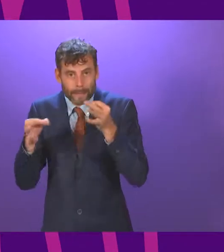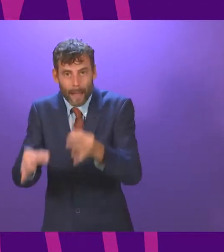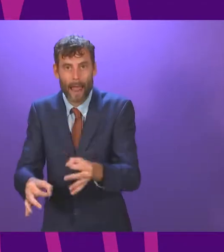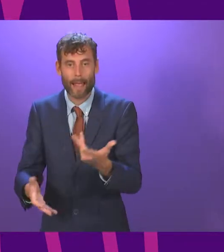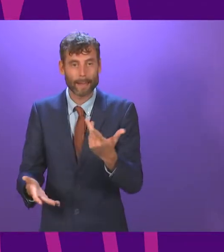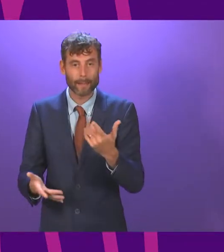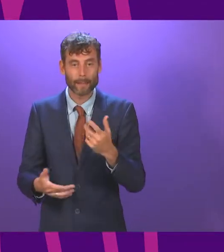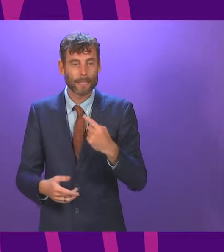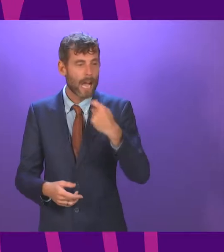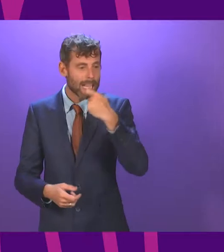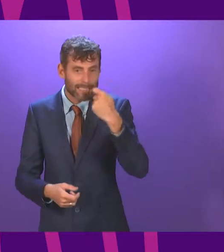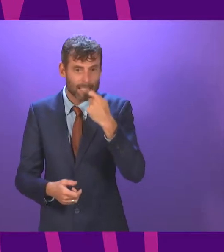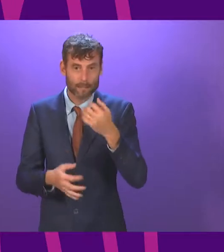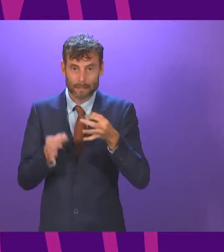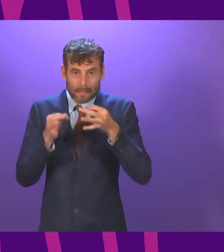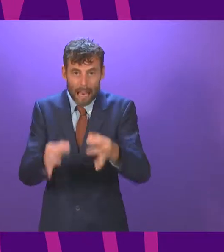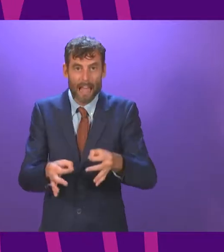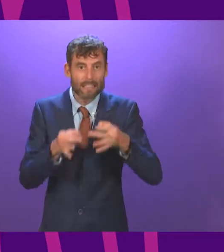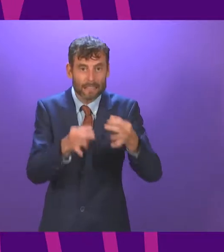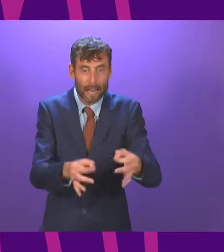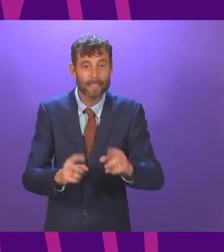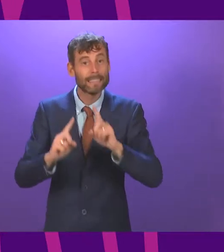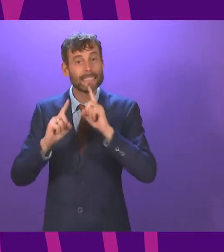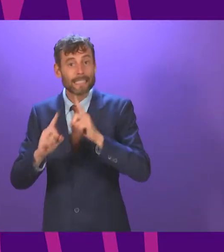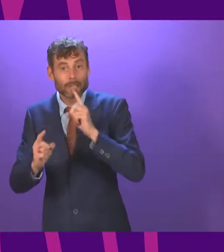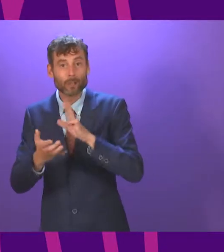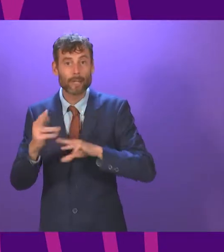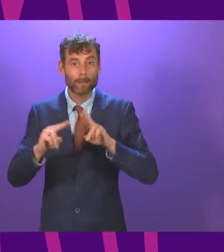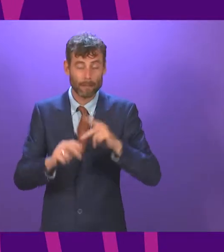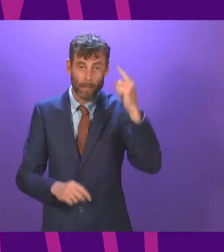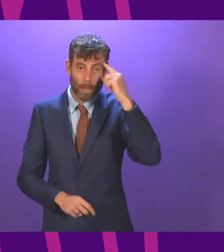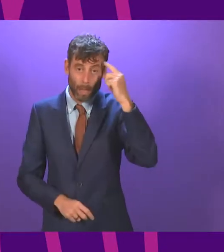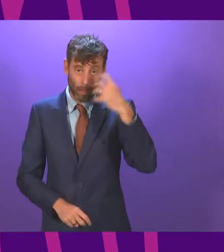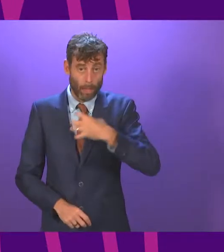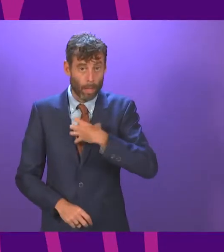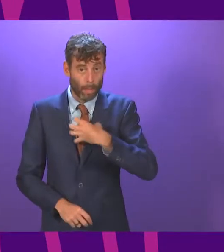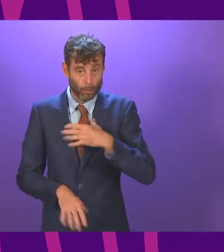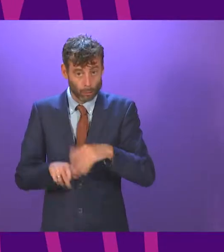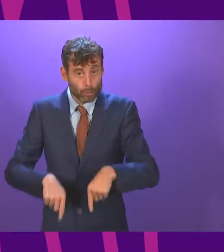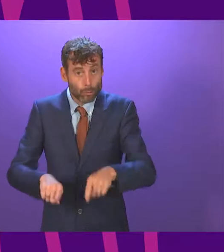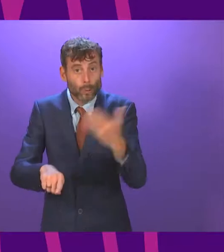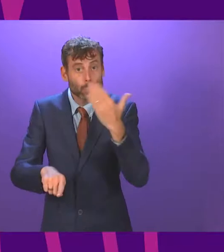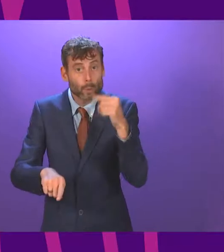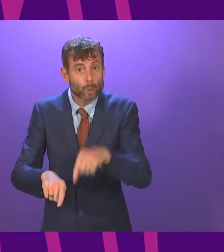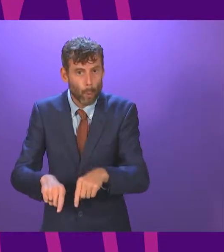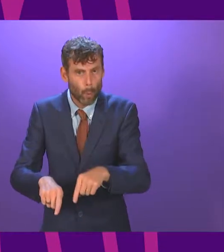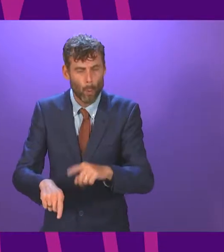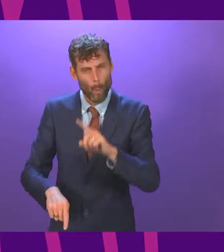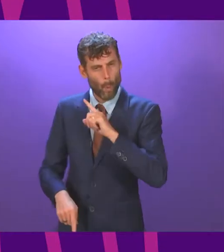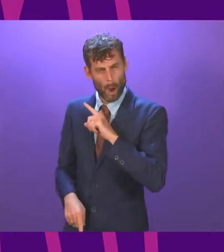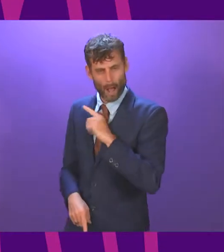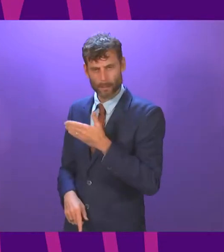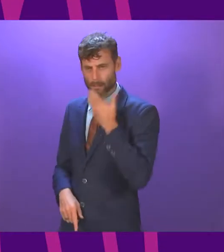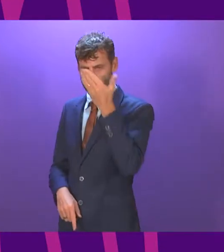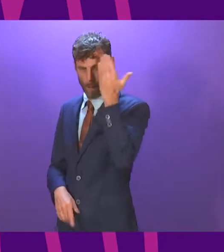testing. Teachers, pupils and parents worried about the return to school and the lack of action over the holidays to improve ventilation.